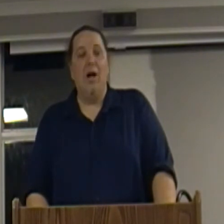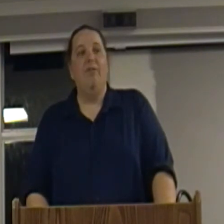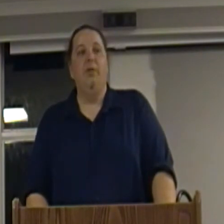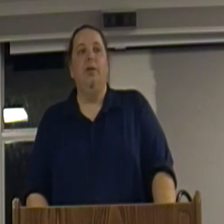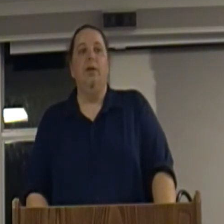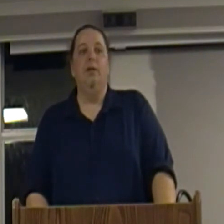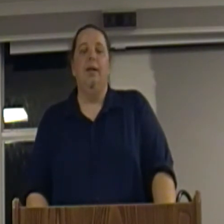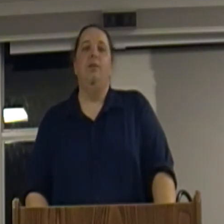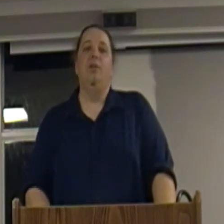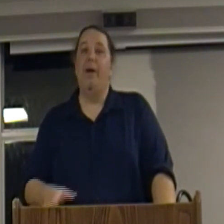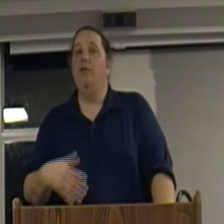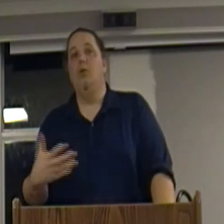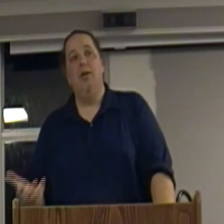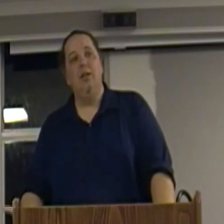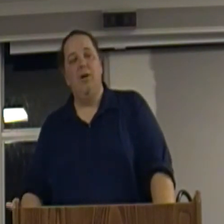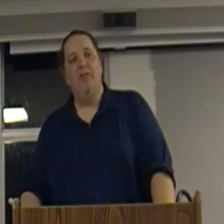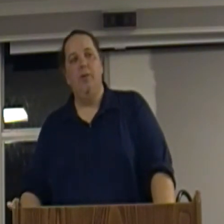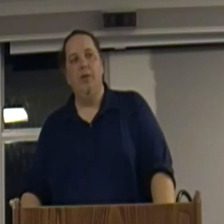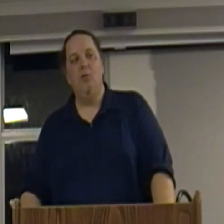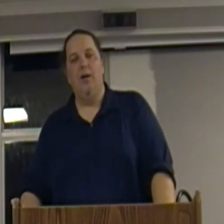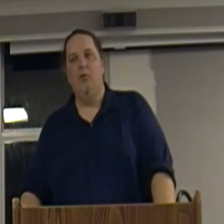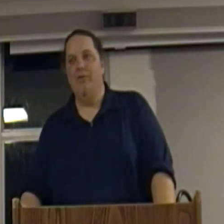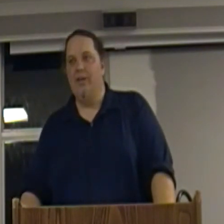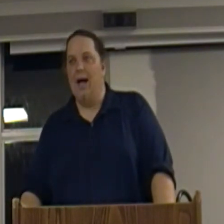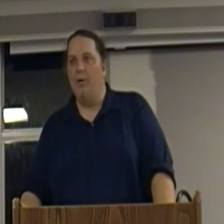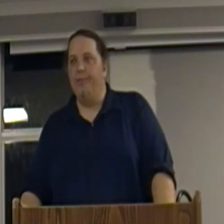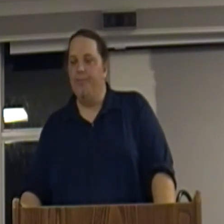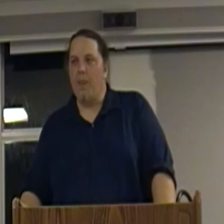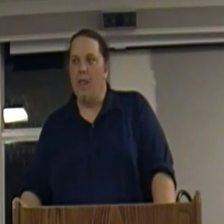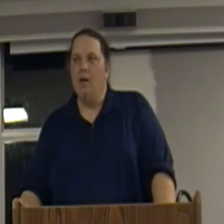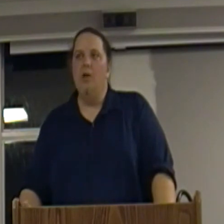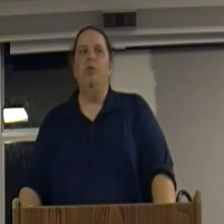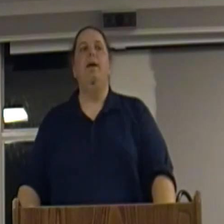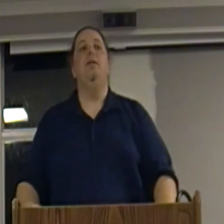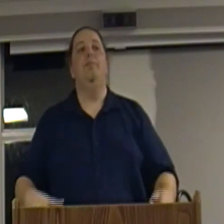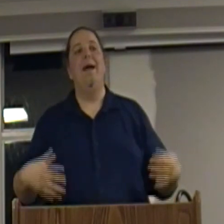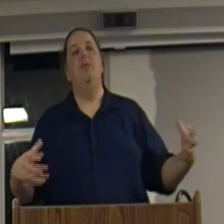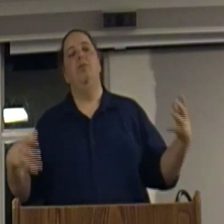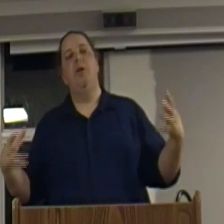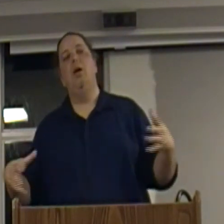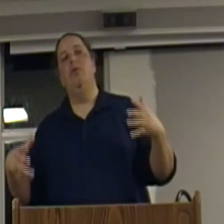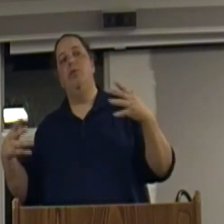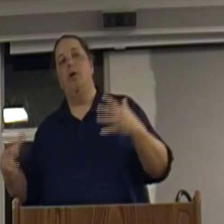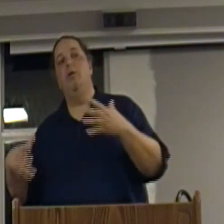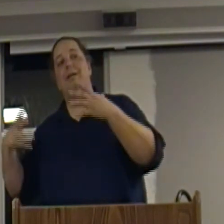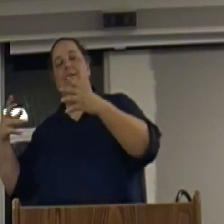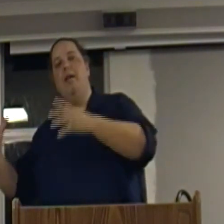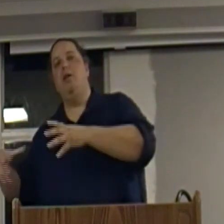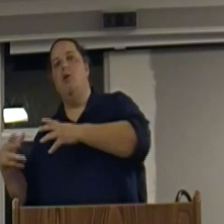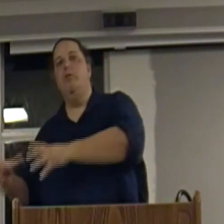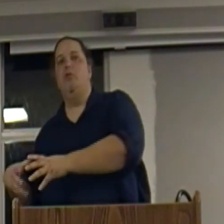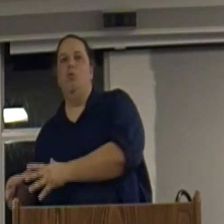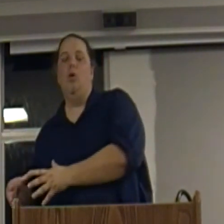profitability like I said banks don't like the profitability to drop to give them down so they the banks themselves start taking over this role